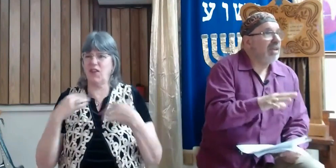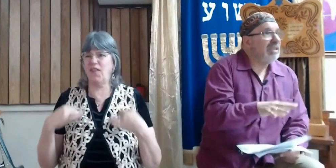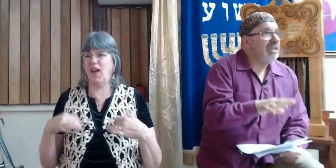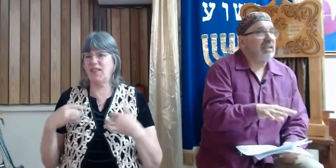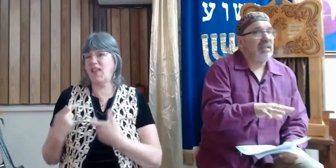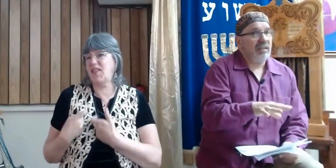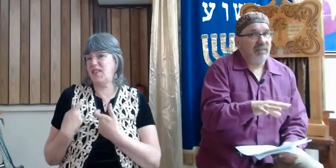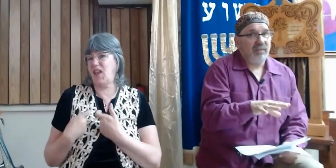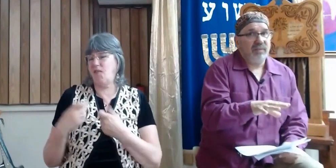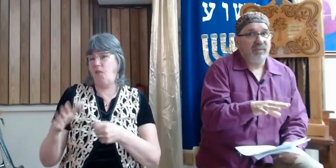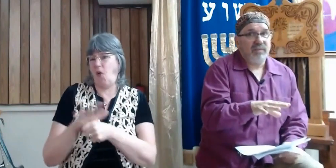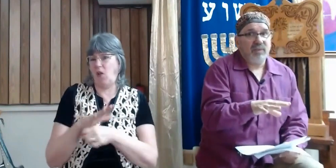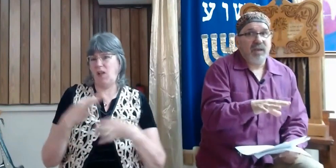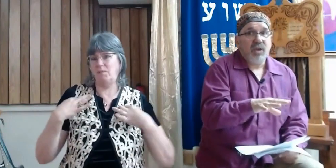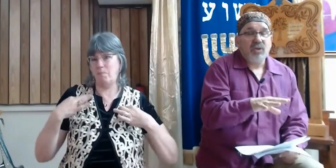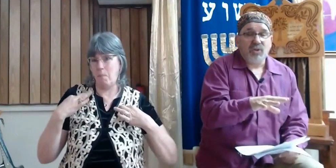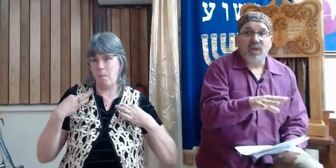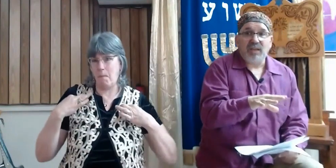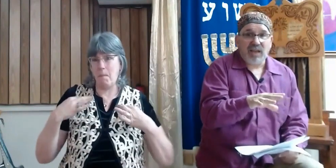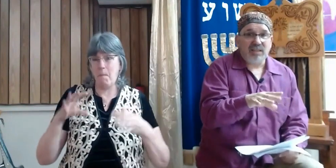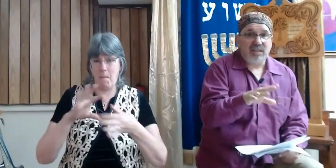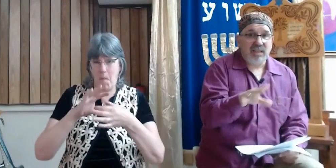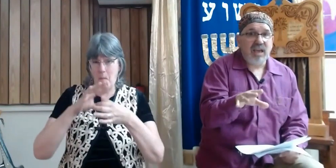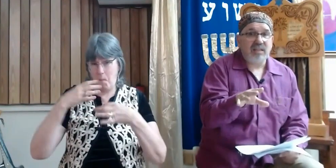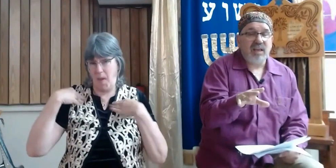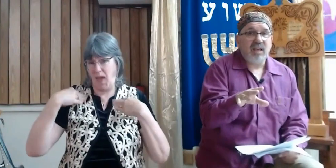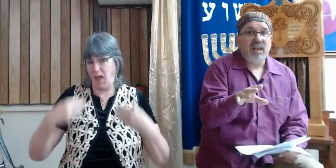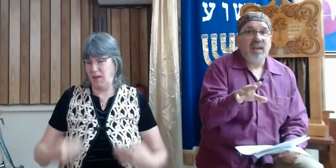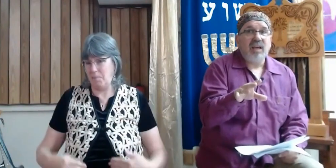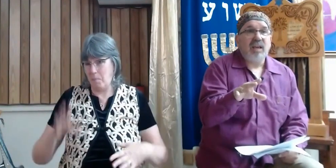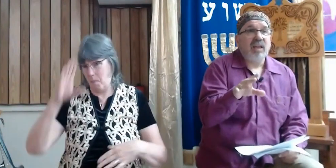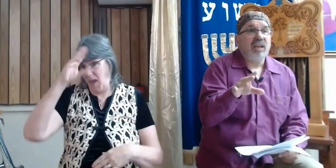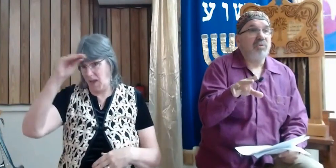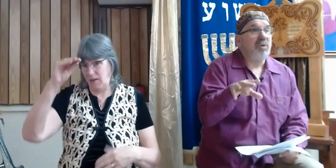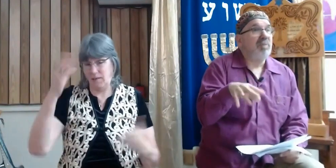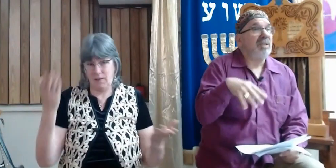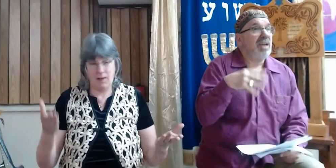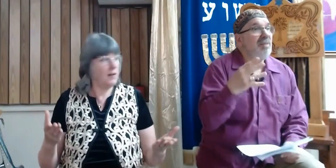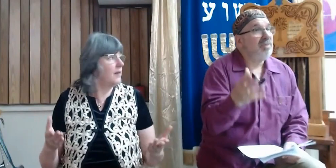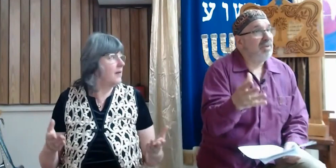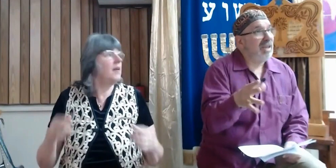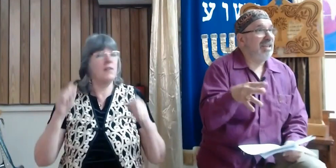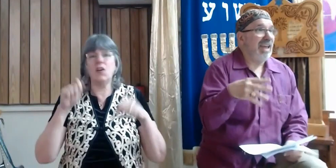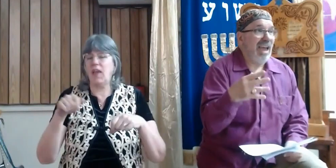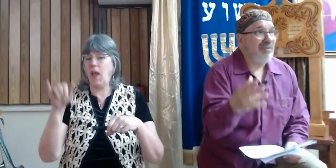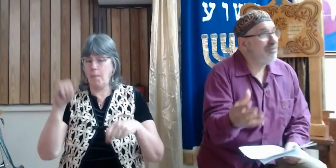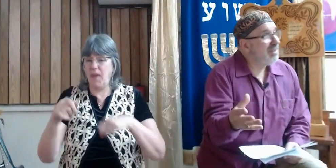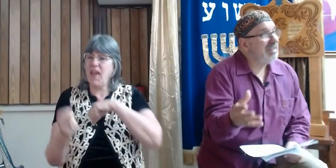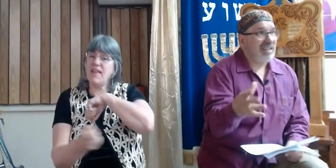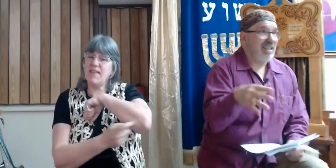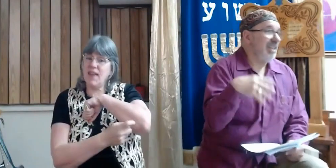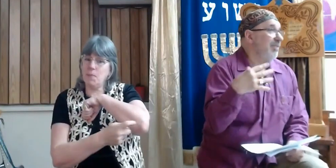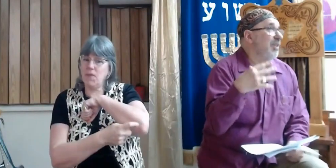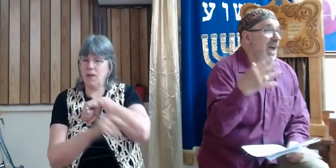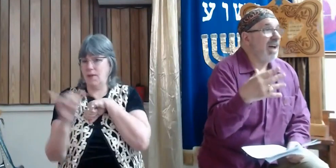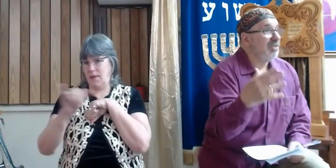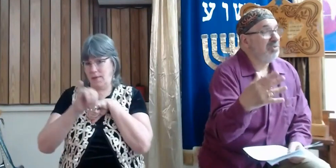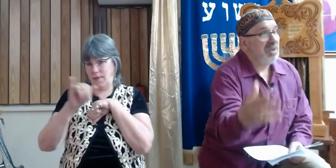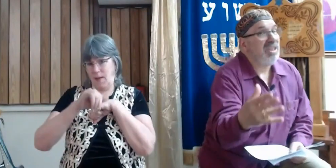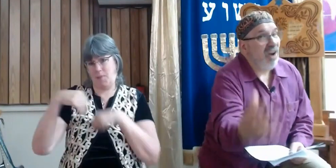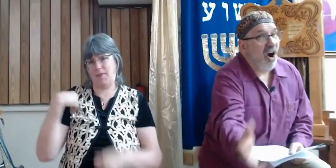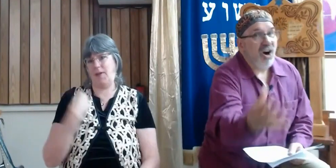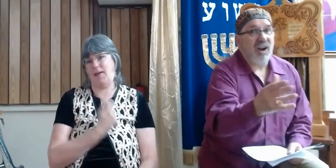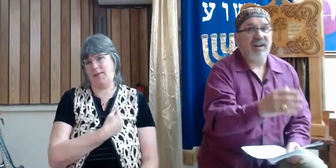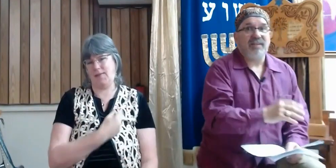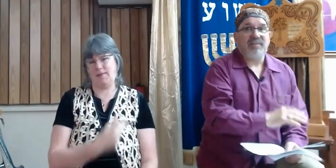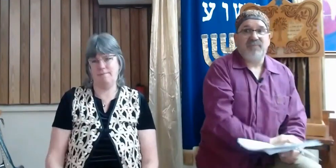reality, so that, as it says, he would be tempted in every sin, even as